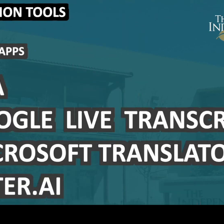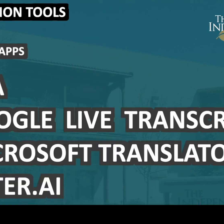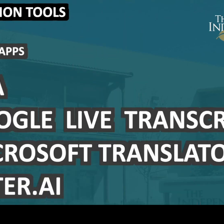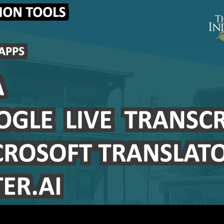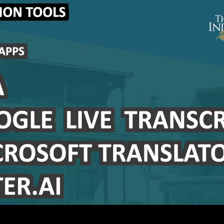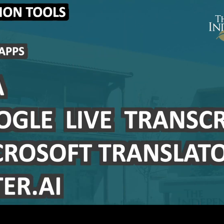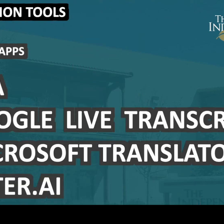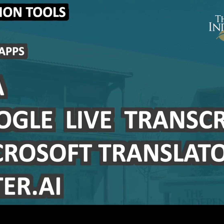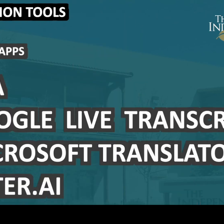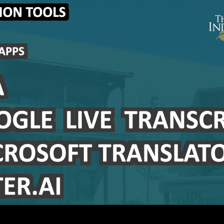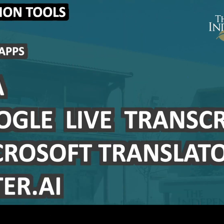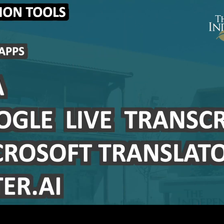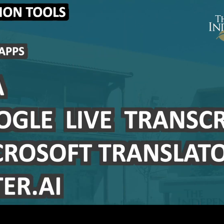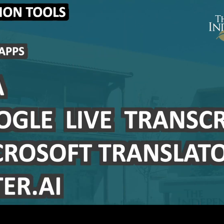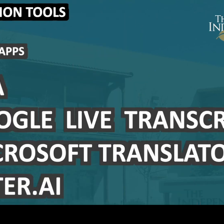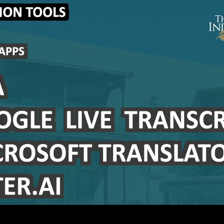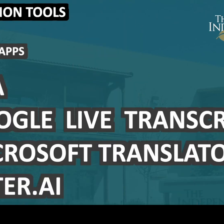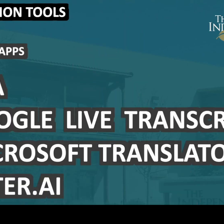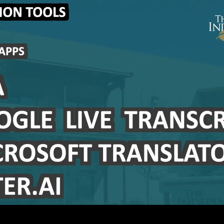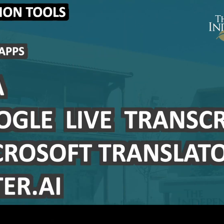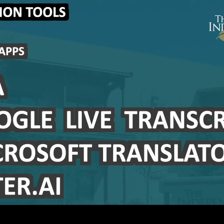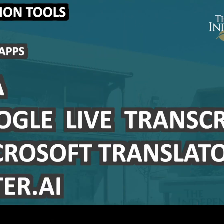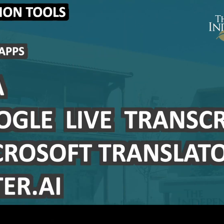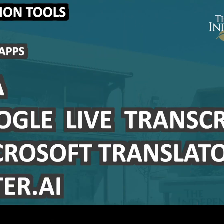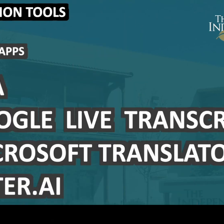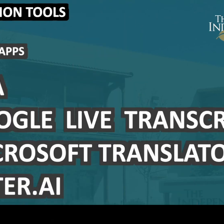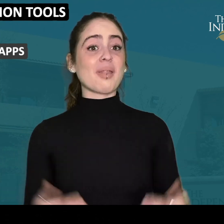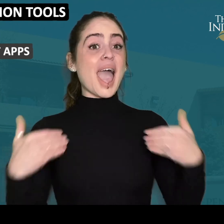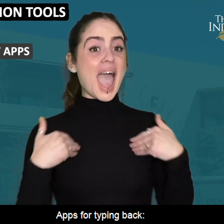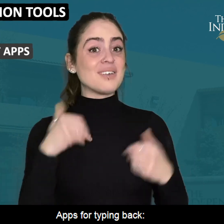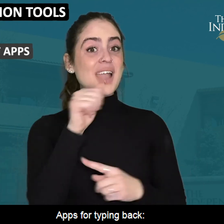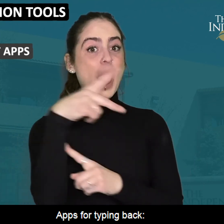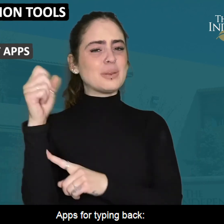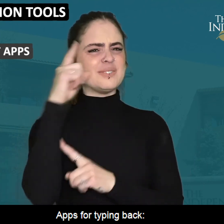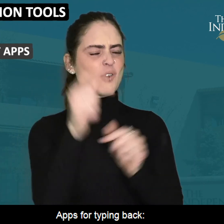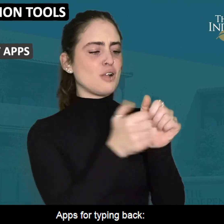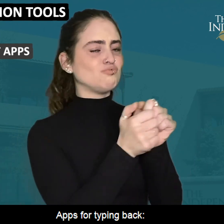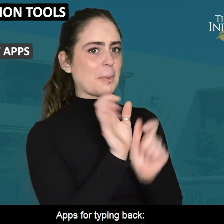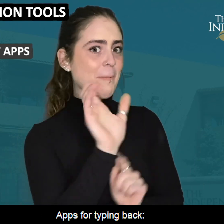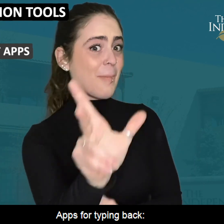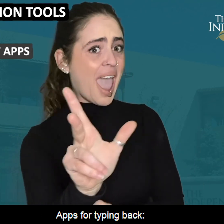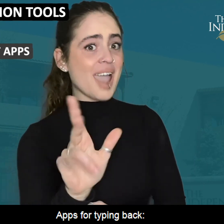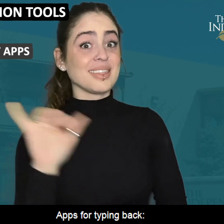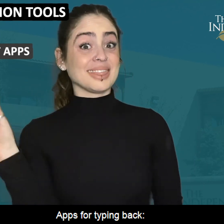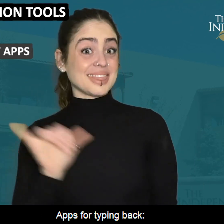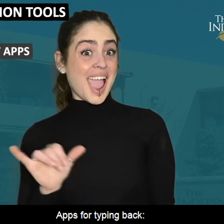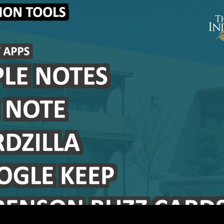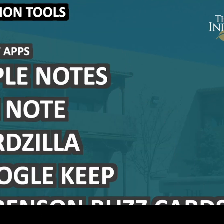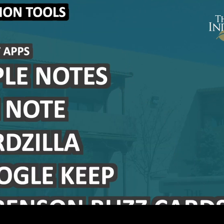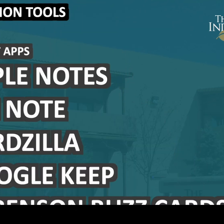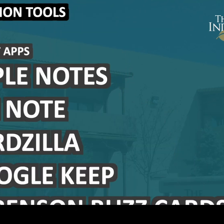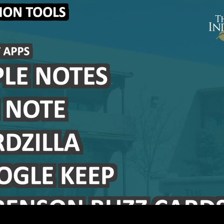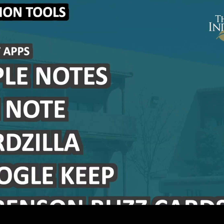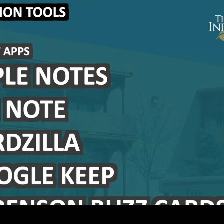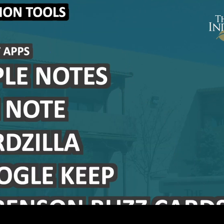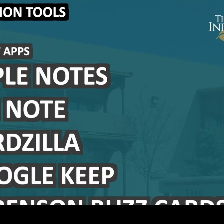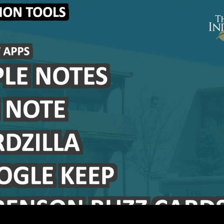Live Transcribe, Microsoft Translator, Otter AI, and Web Captioner. Apps for typing back include Apple Notes,